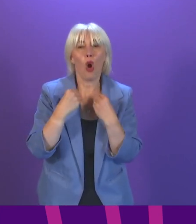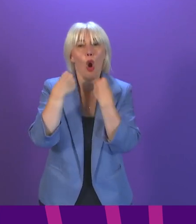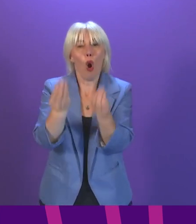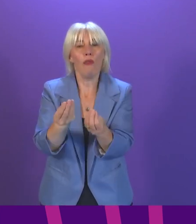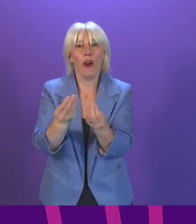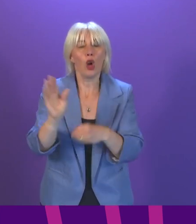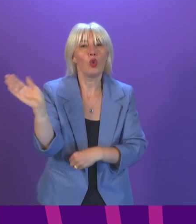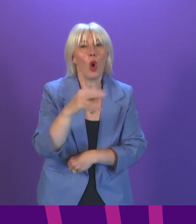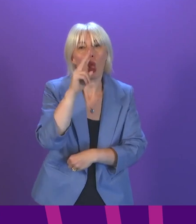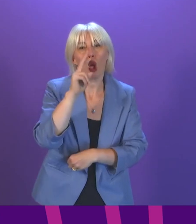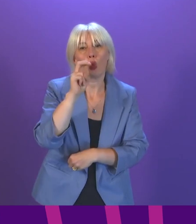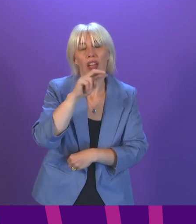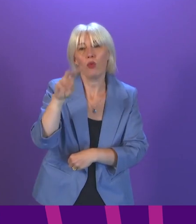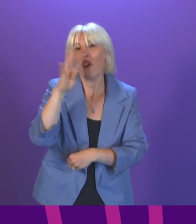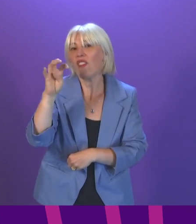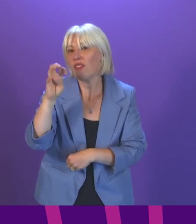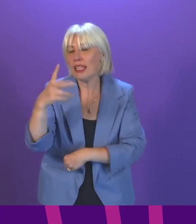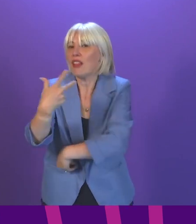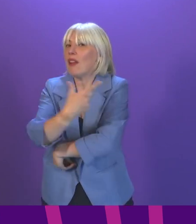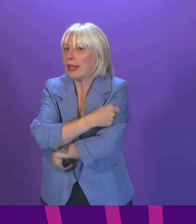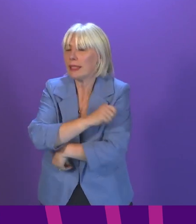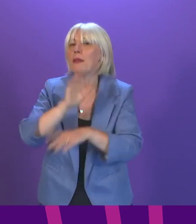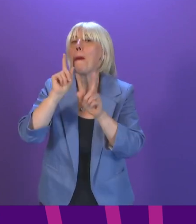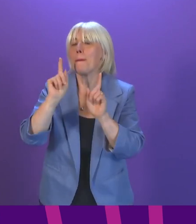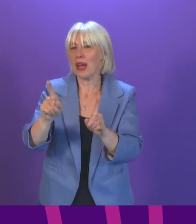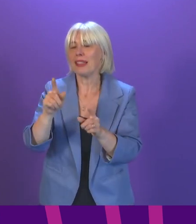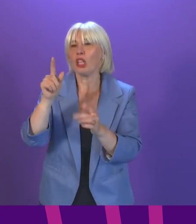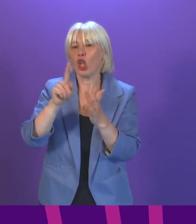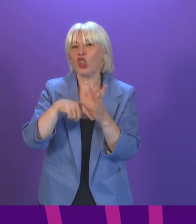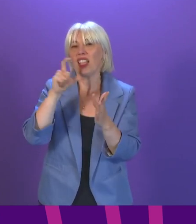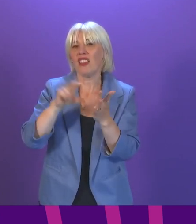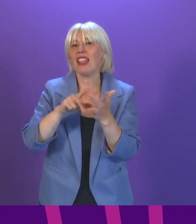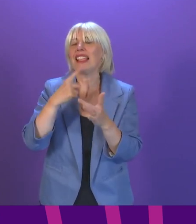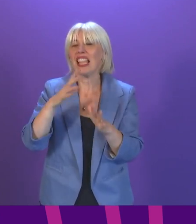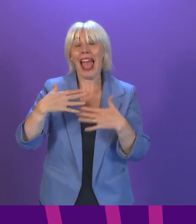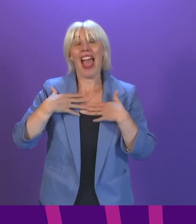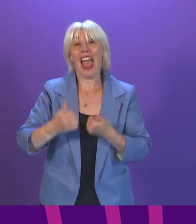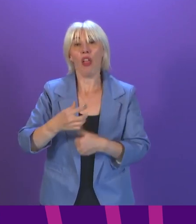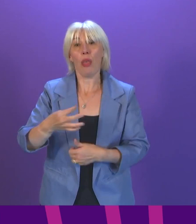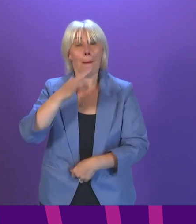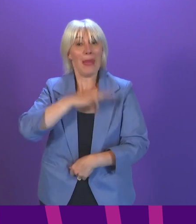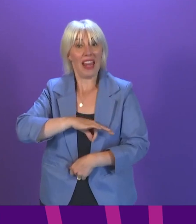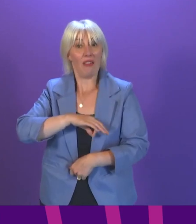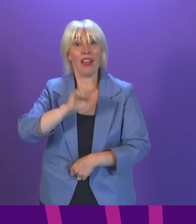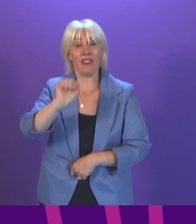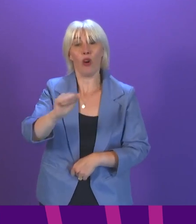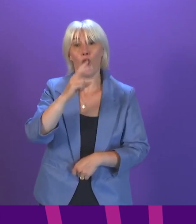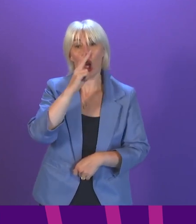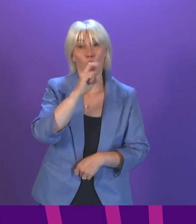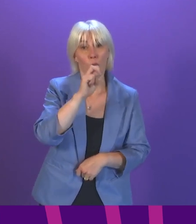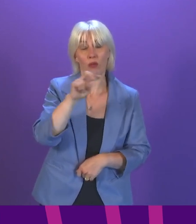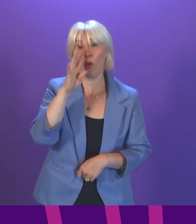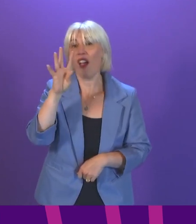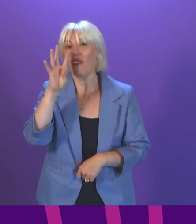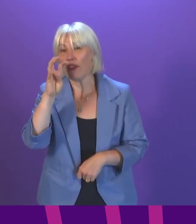to all 12 to 15-year-olds. The JCVI has concluded that the health benefit of vaccination for 12 to 15-year-olds